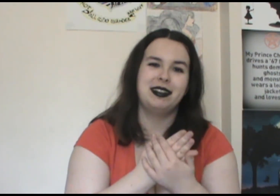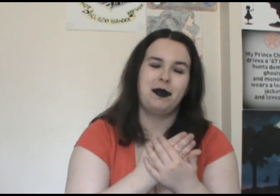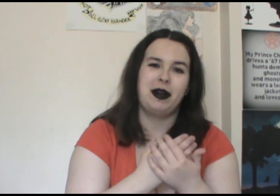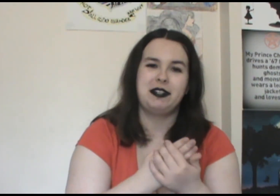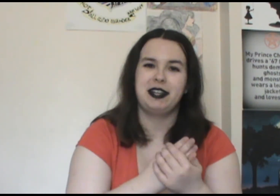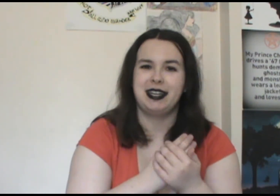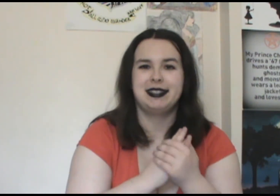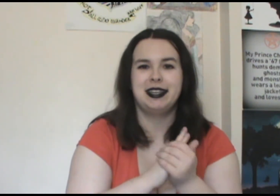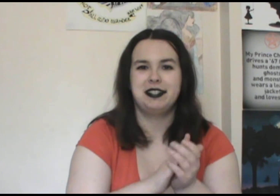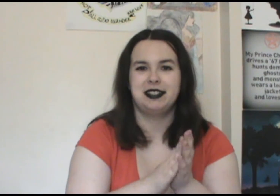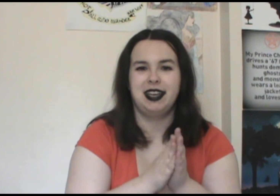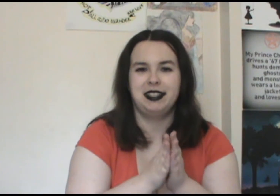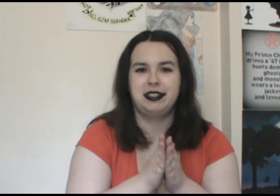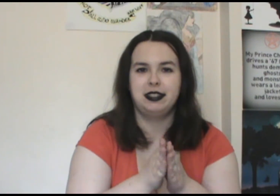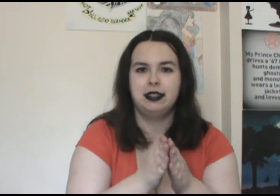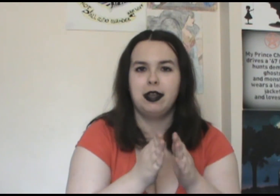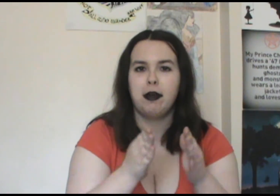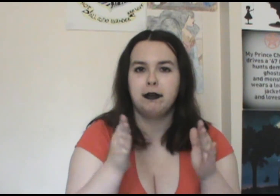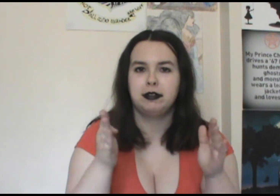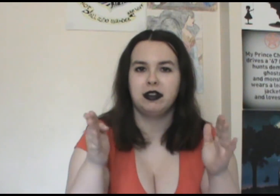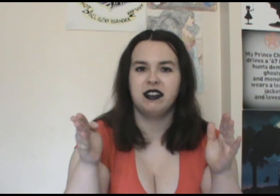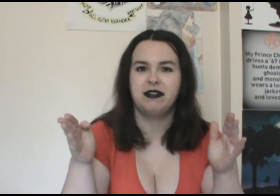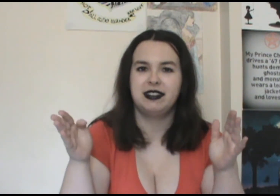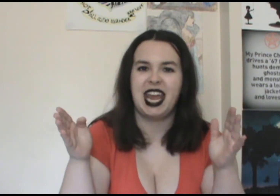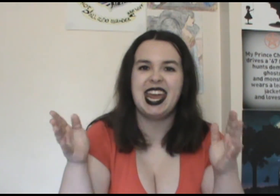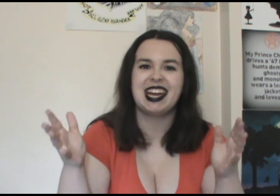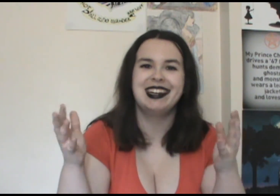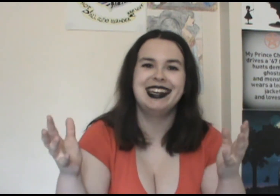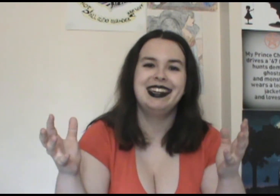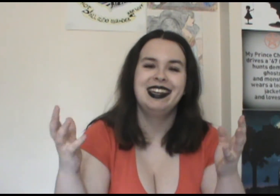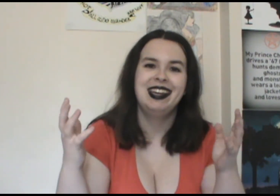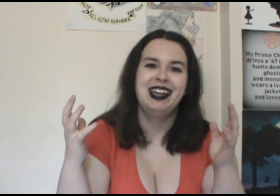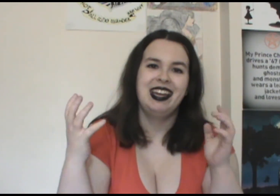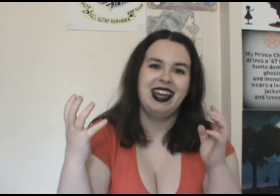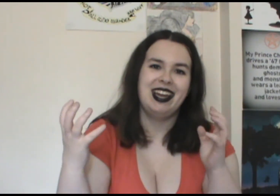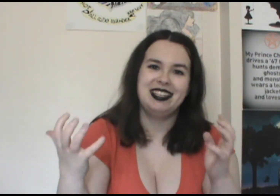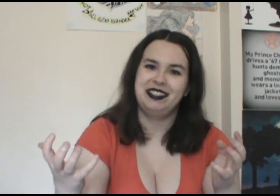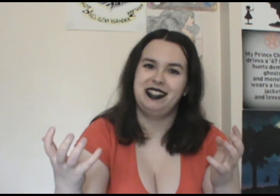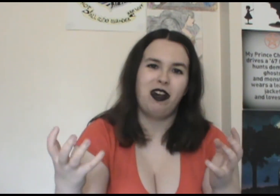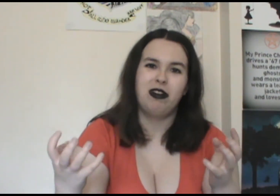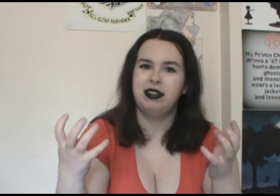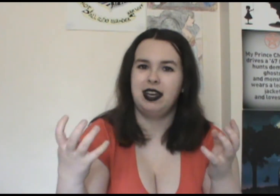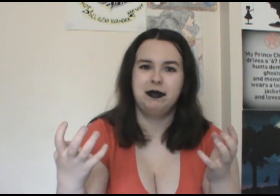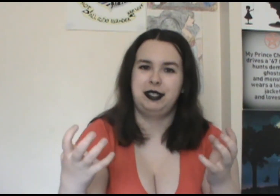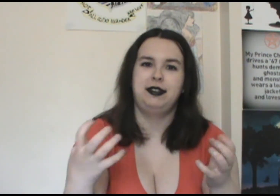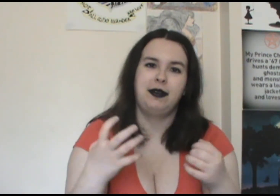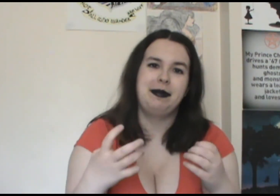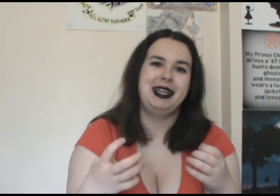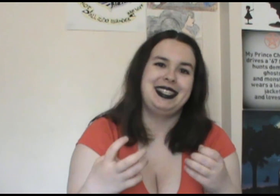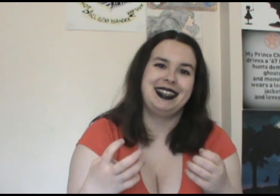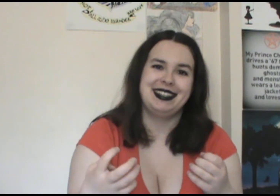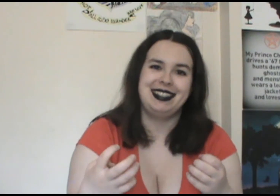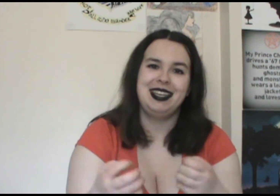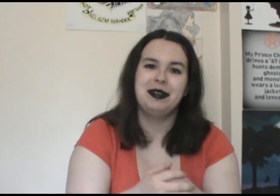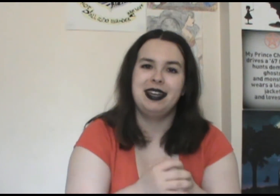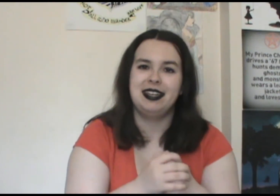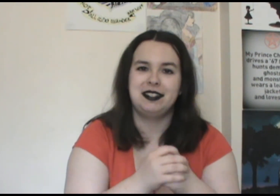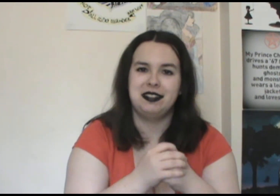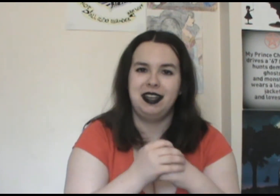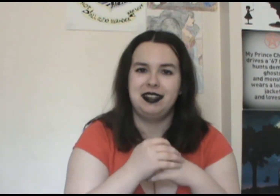watch like I said just that slow sort of take on it and just all that was so amazing to see. And just like